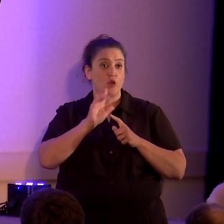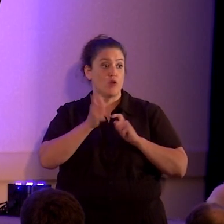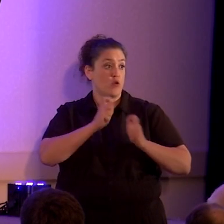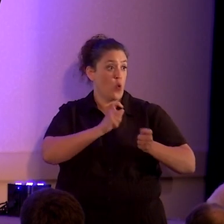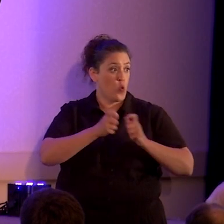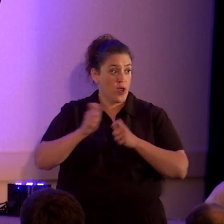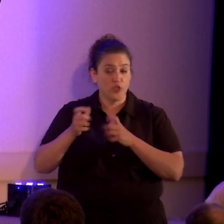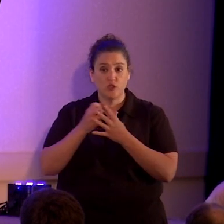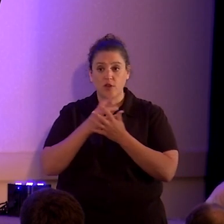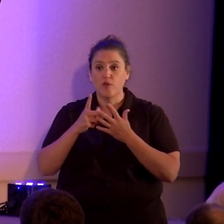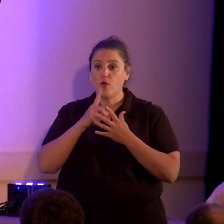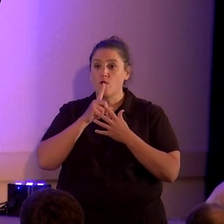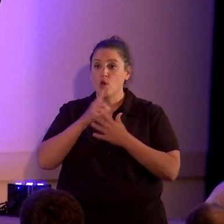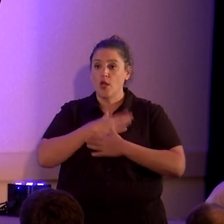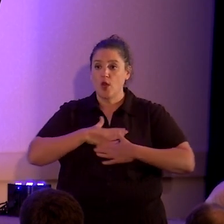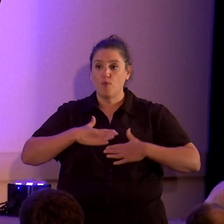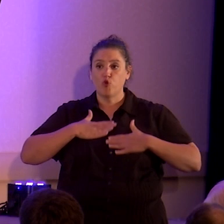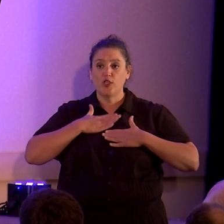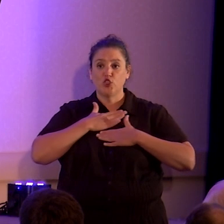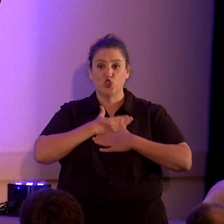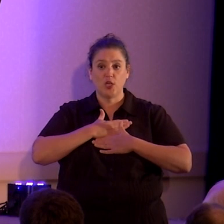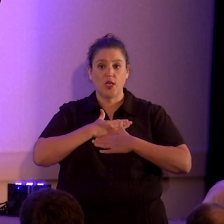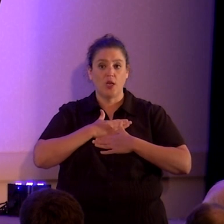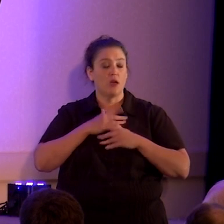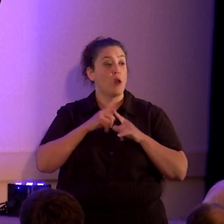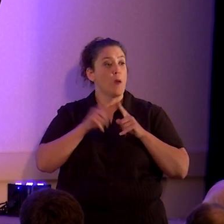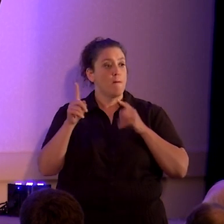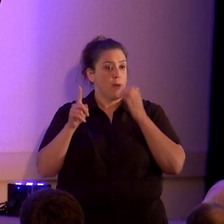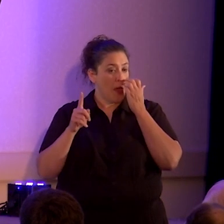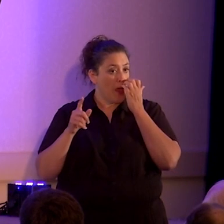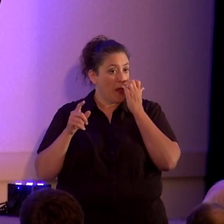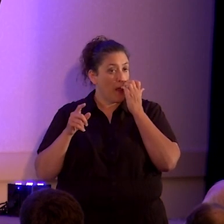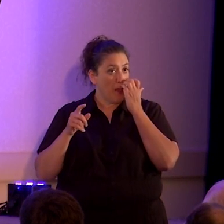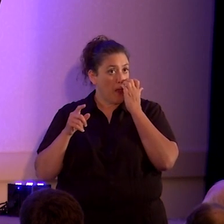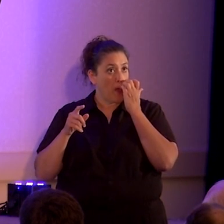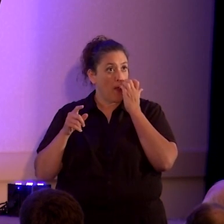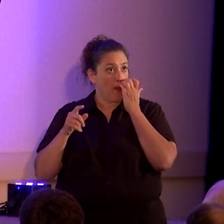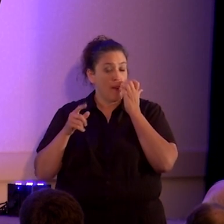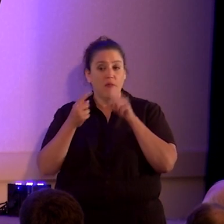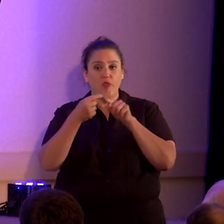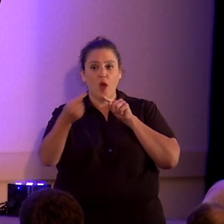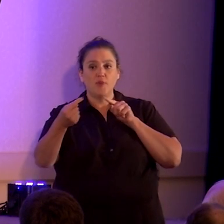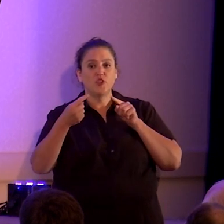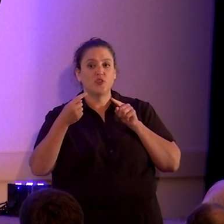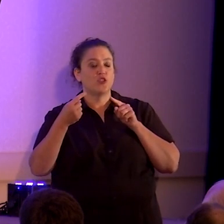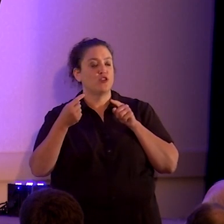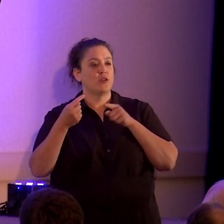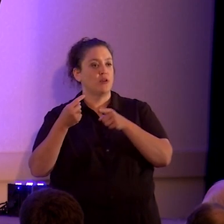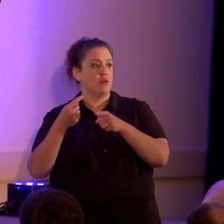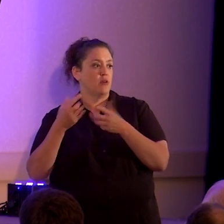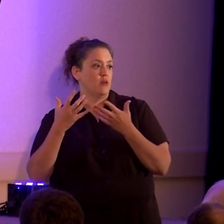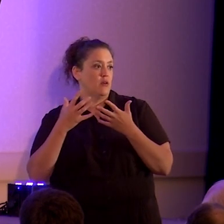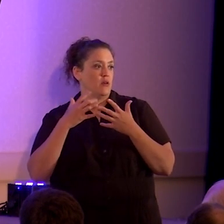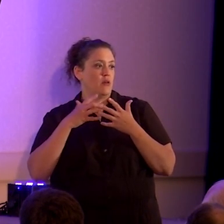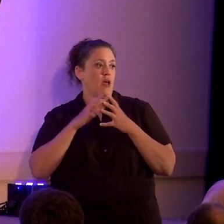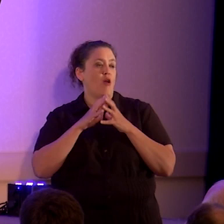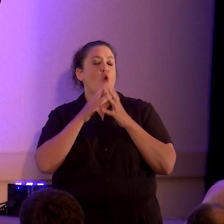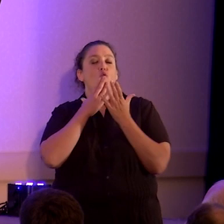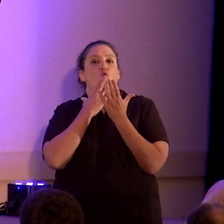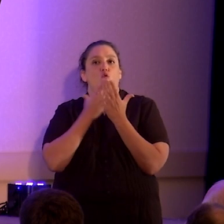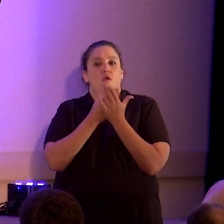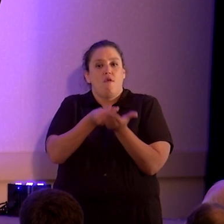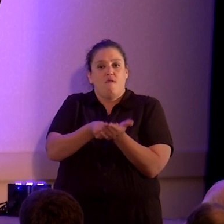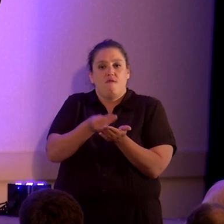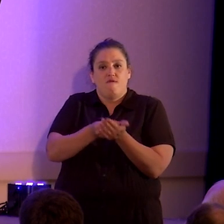everything are very much appreciated. But the opposition, as I mentioned at the beginning, are well-funded and